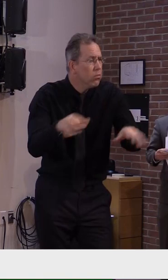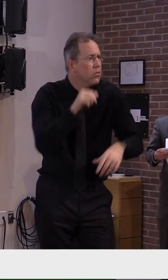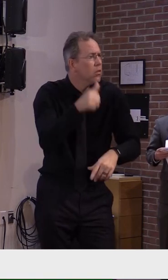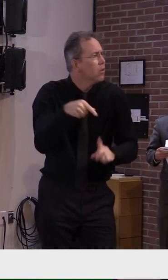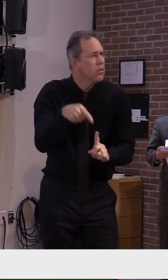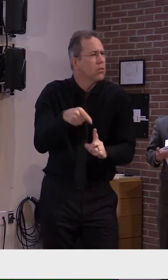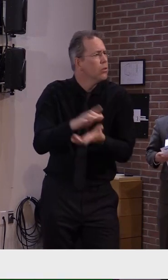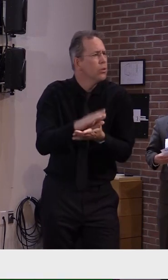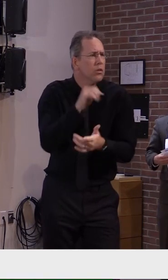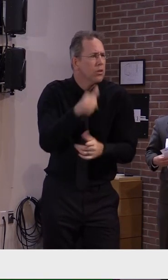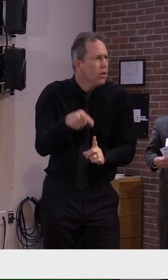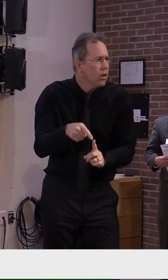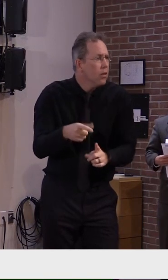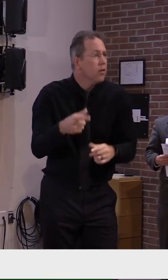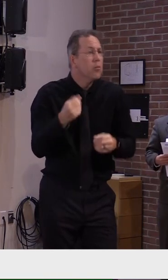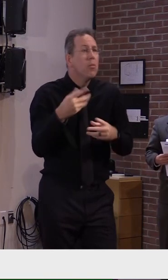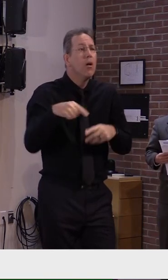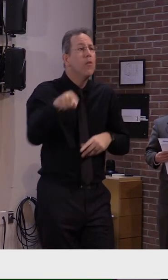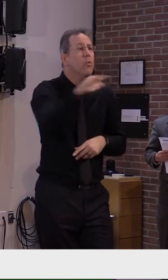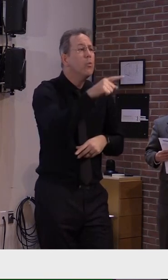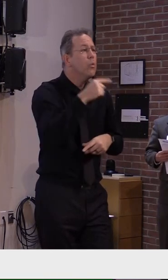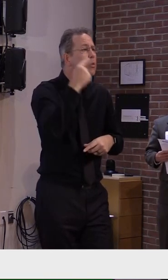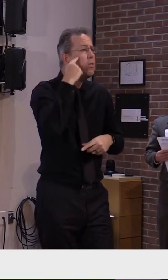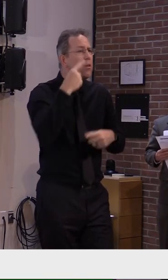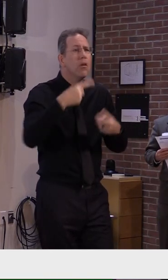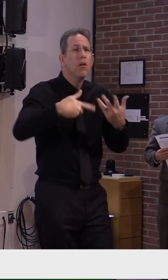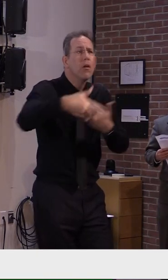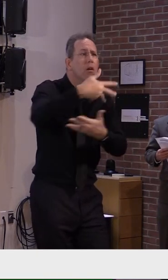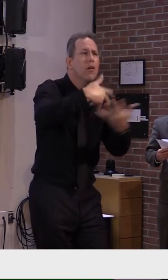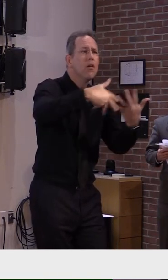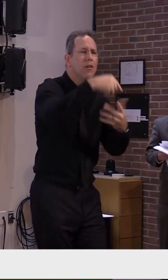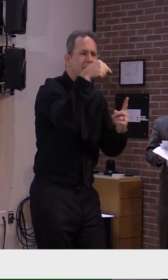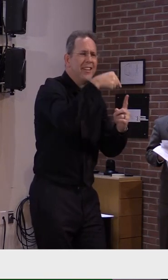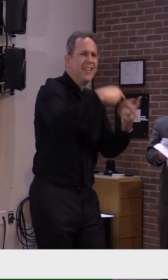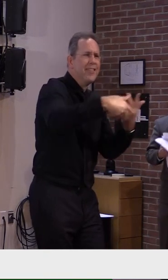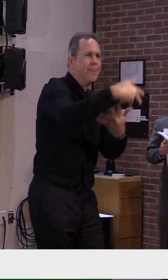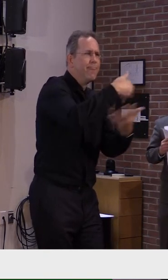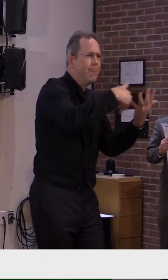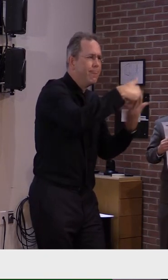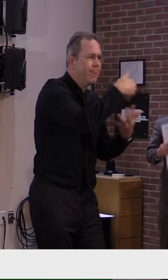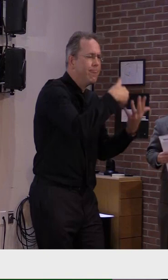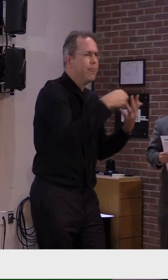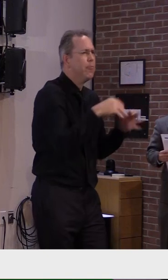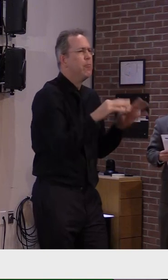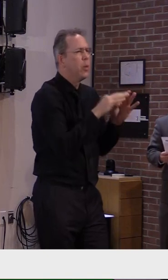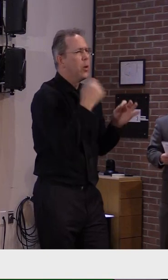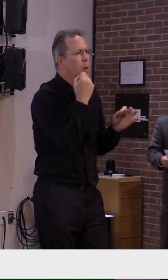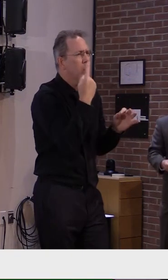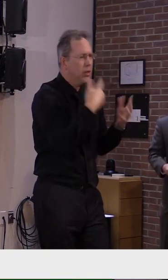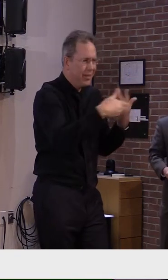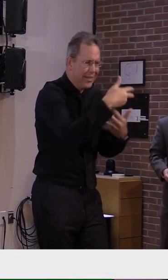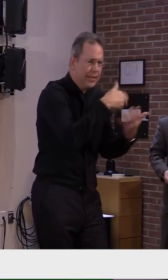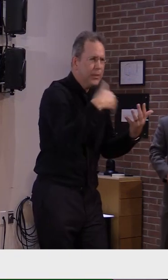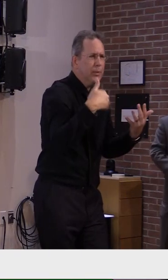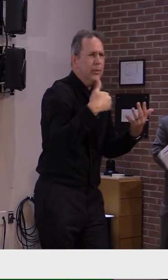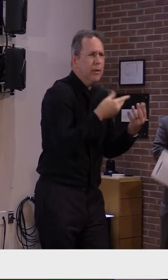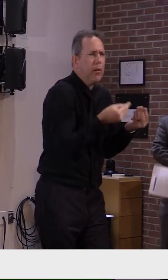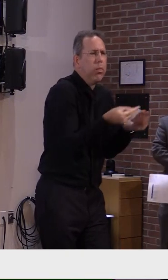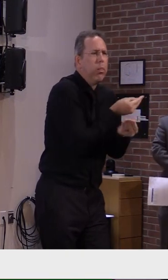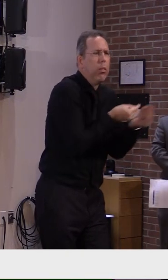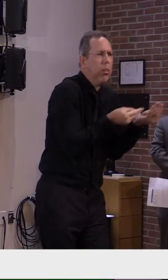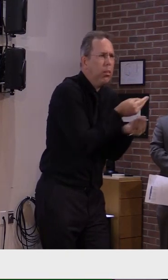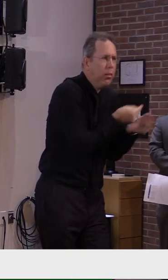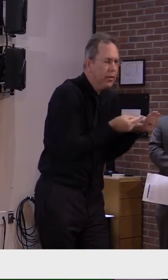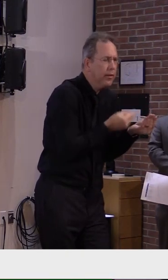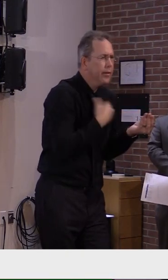for many, getting together with family and friends over the last few months have been so important. But I'm hoping, by laying out what's at